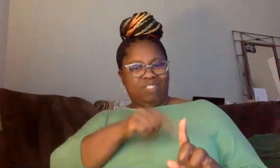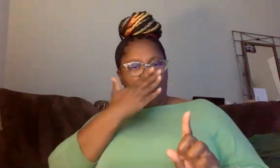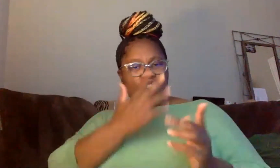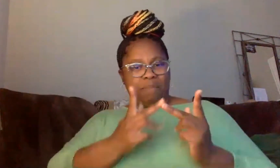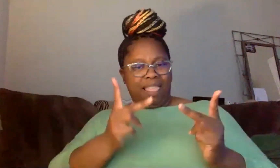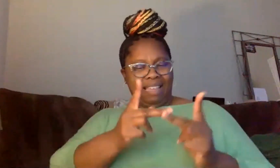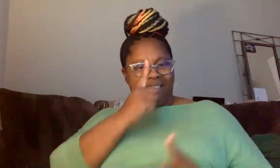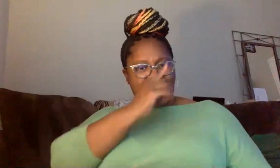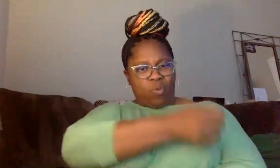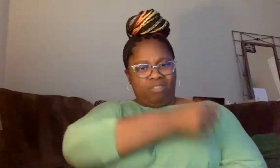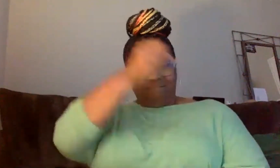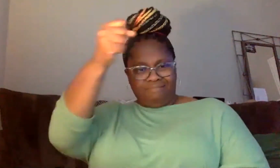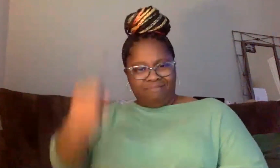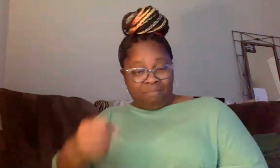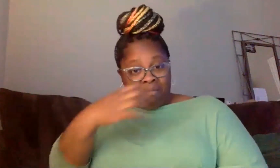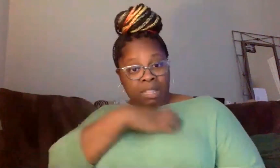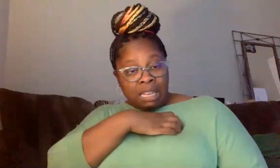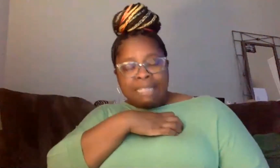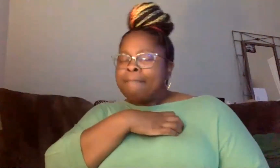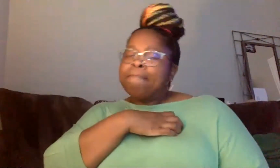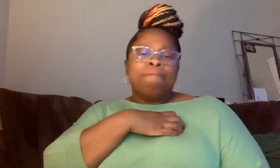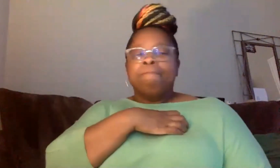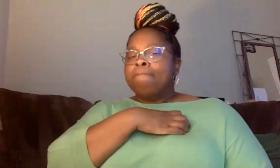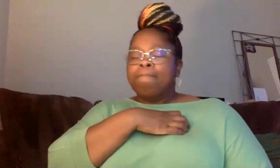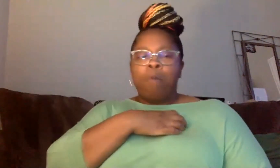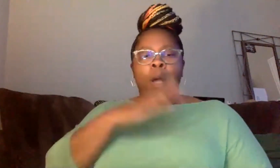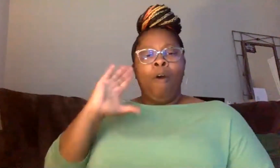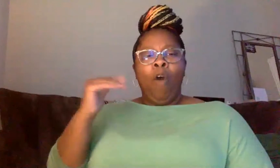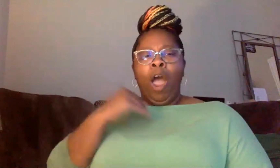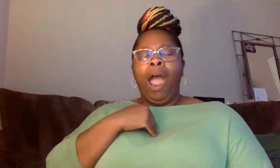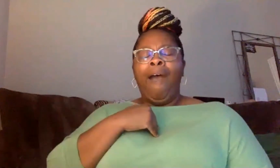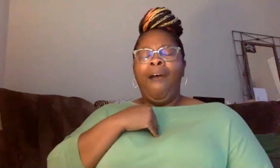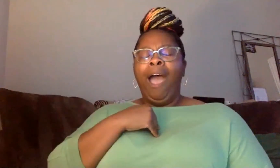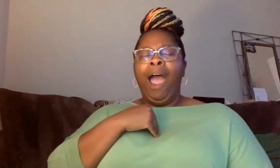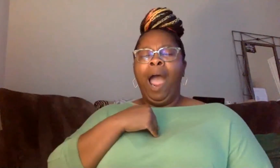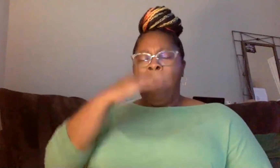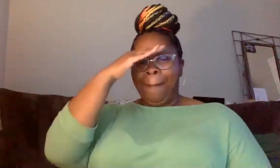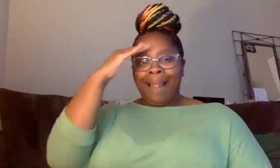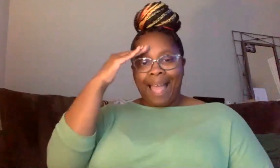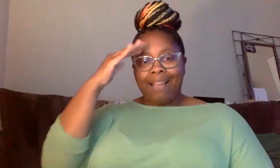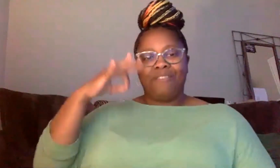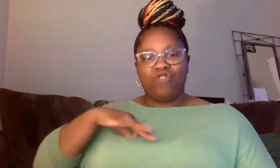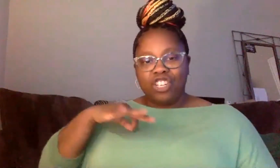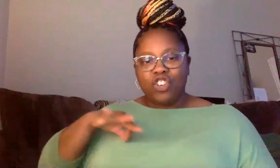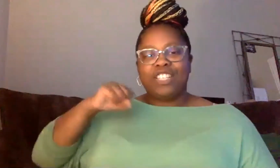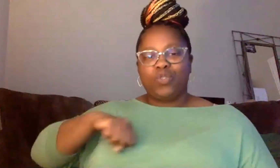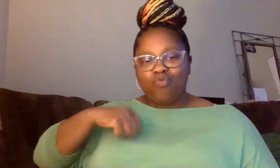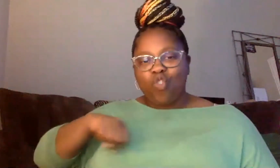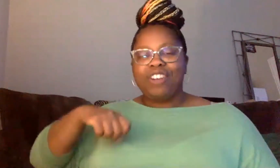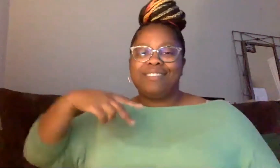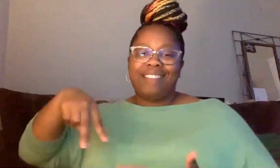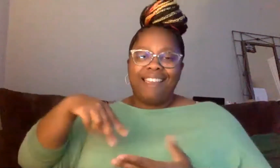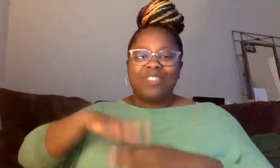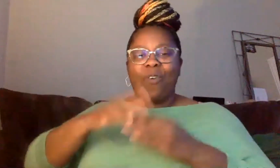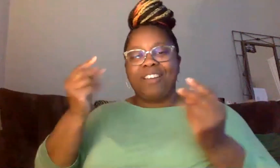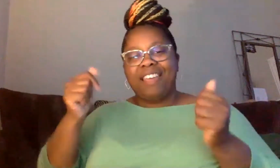have police officers. Uh, we used to have, uh, black with fraternity and sorority dances on campus and, uh, years